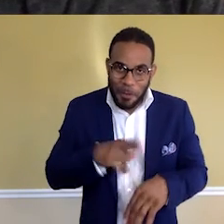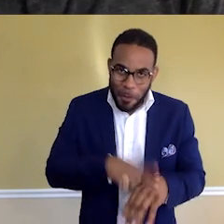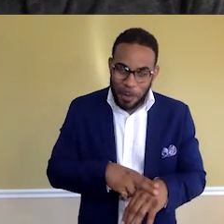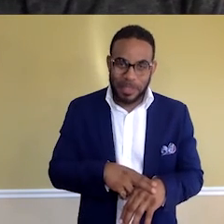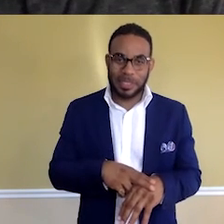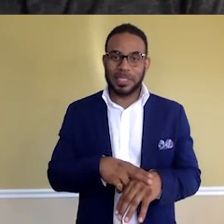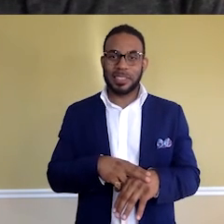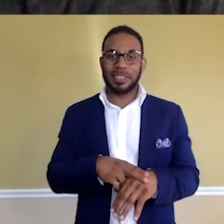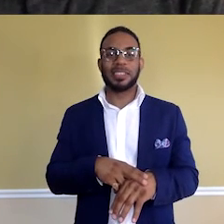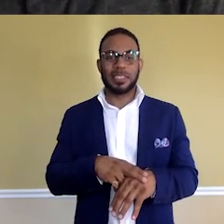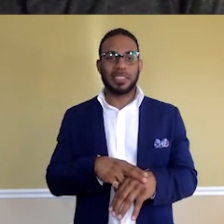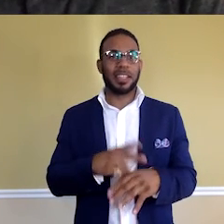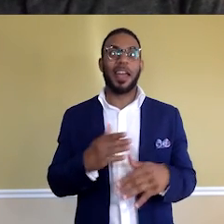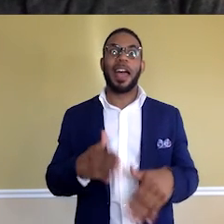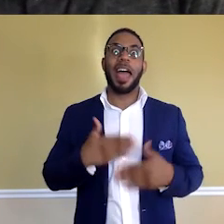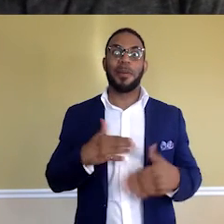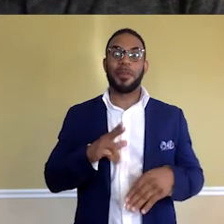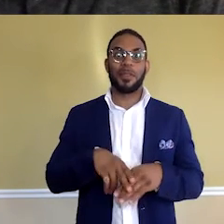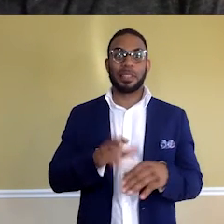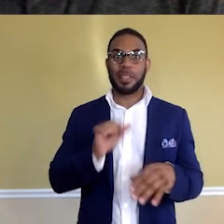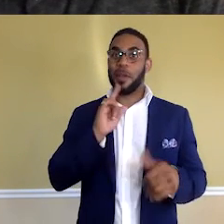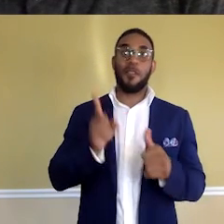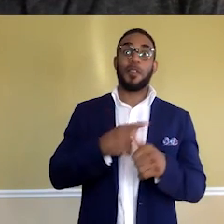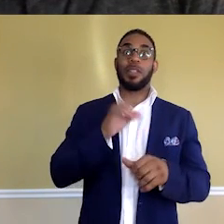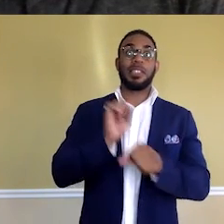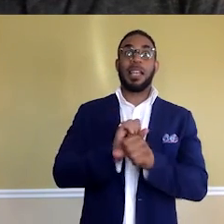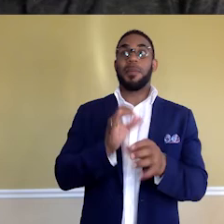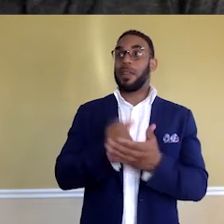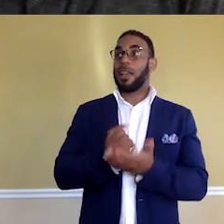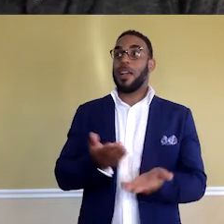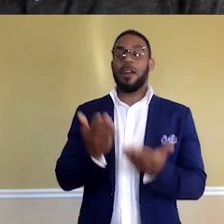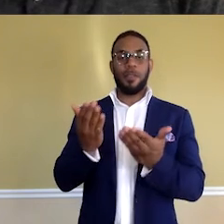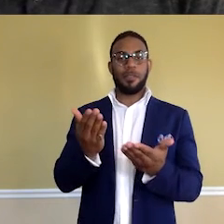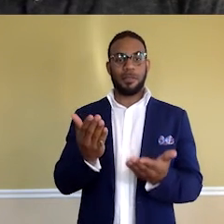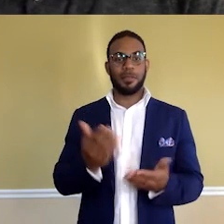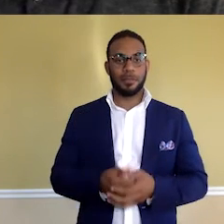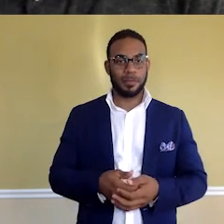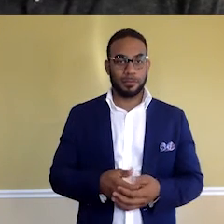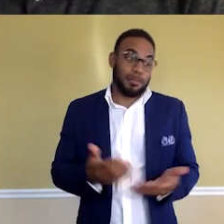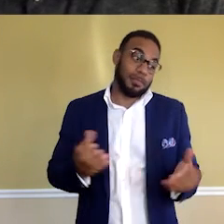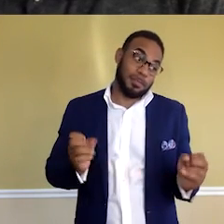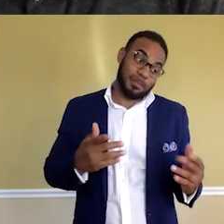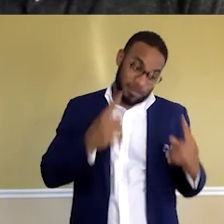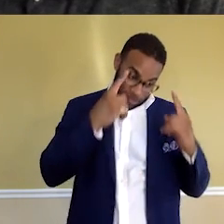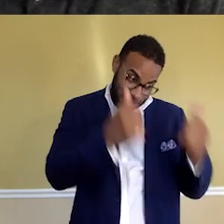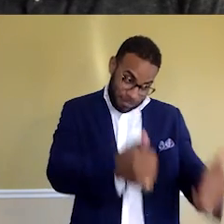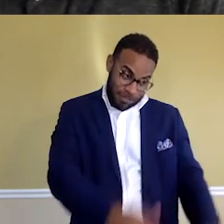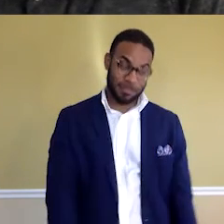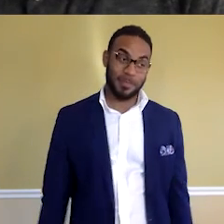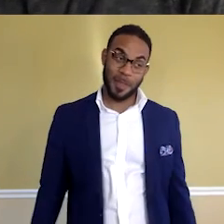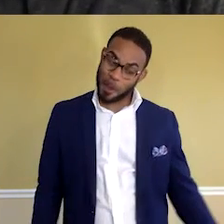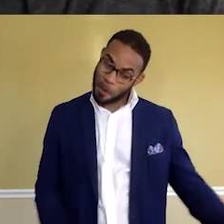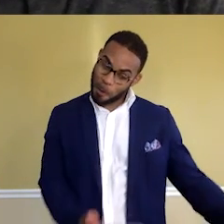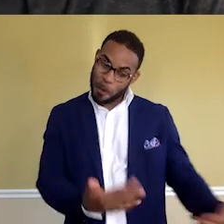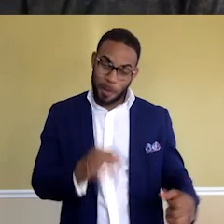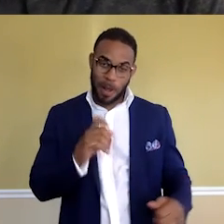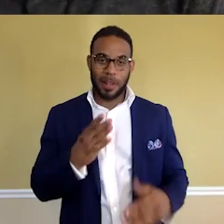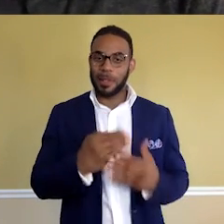and she was very happy that this was my first job. I never believed that I could do it. Like, well, welcome to the club. Somebody sent me a message